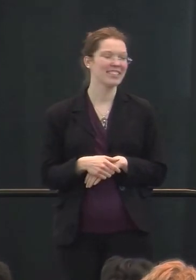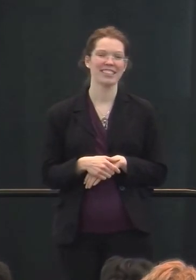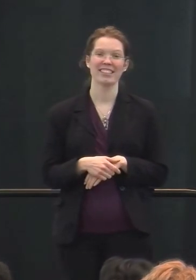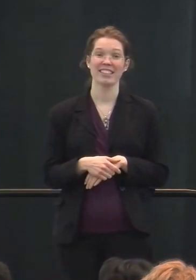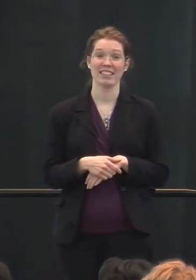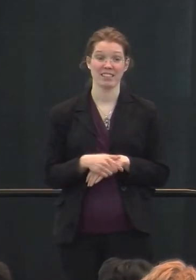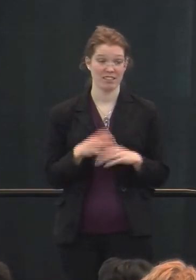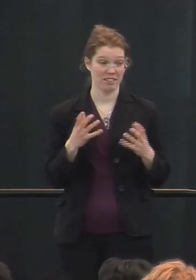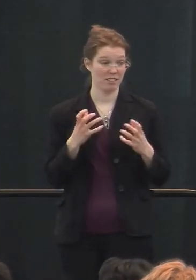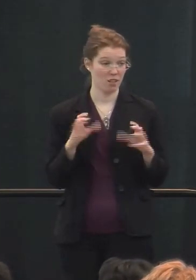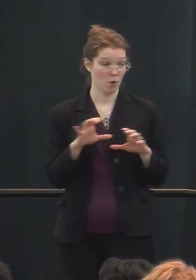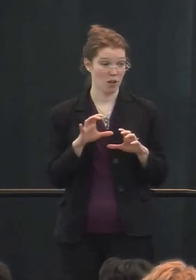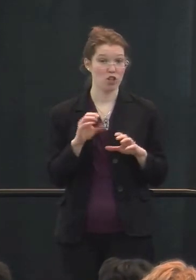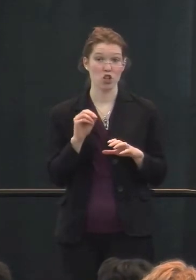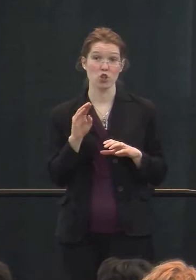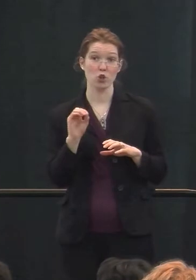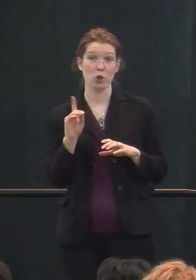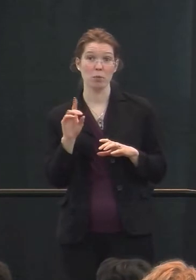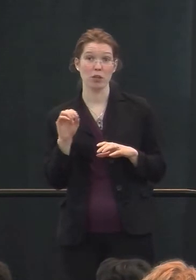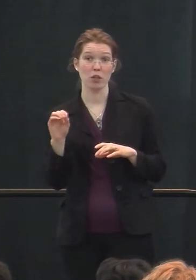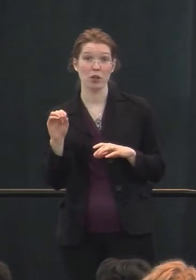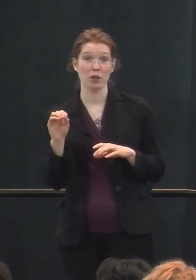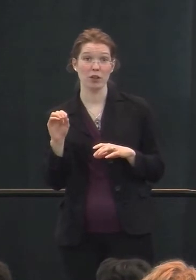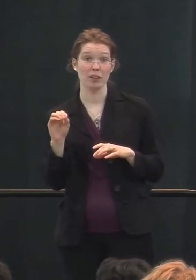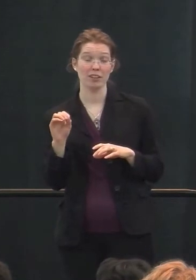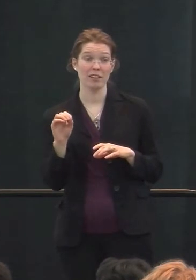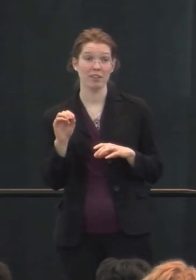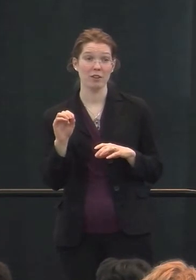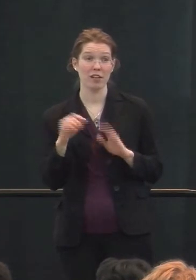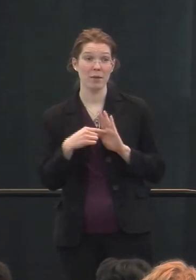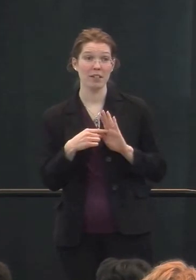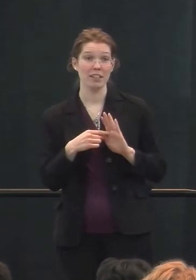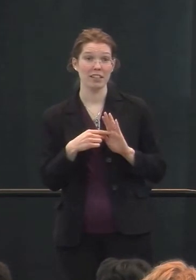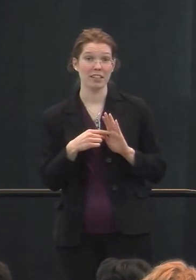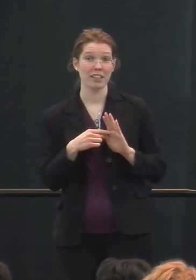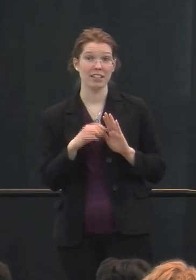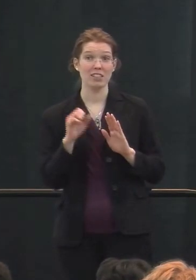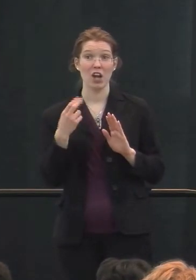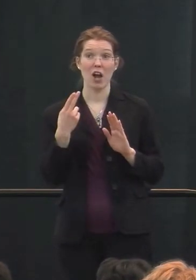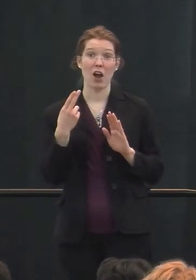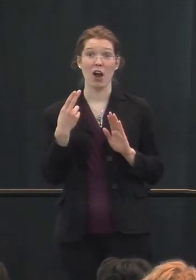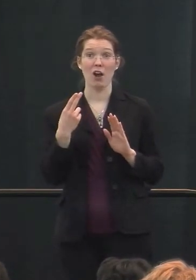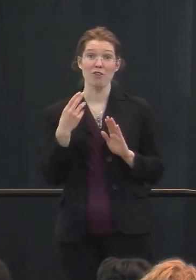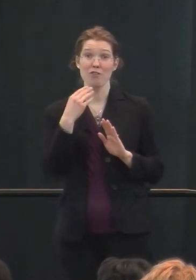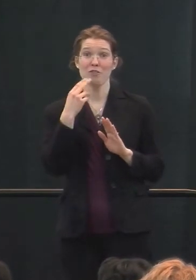Do you want to do your Scooby-Doo imitation? Oh, okay. Oh, you're sexy.